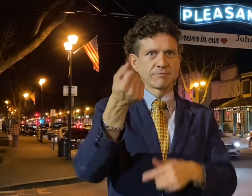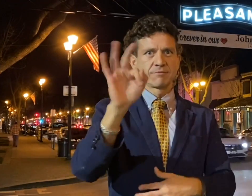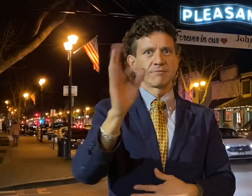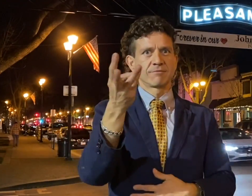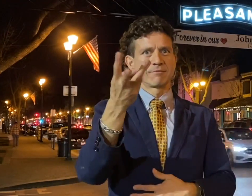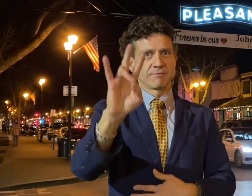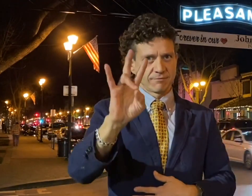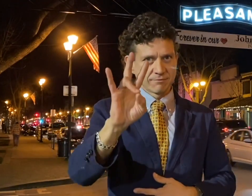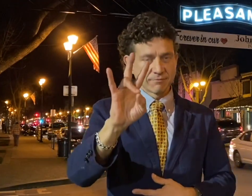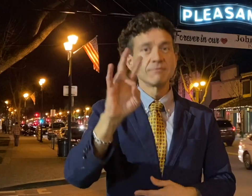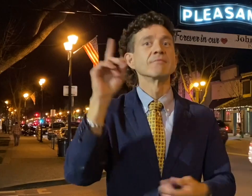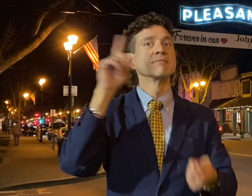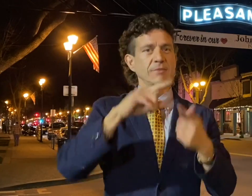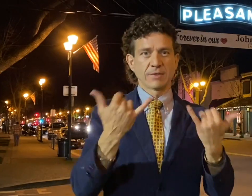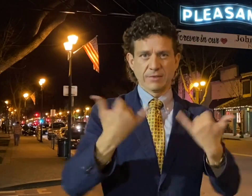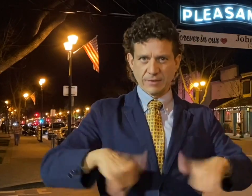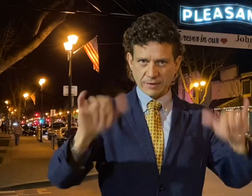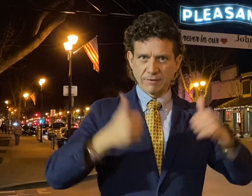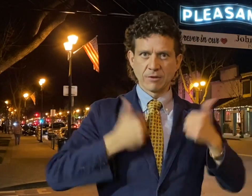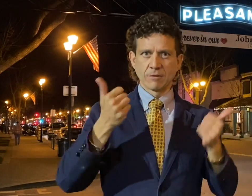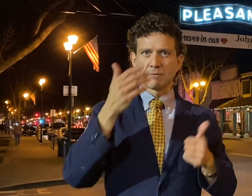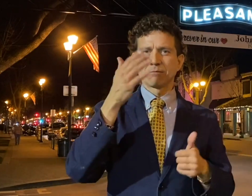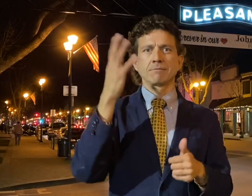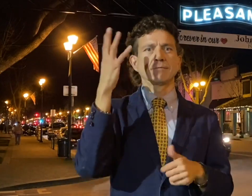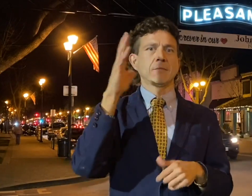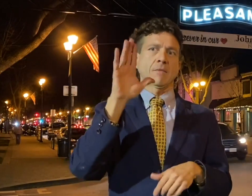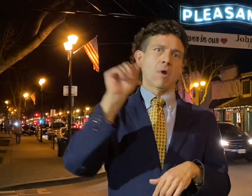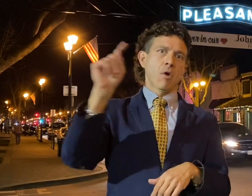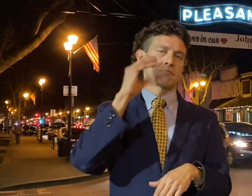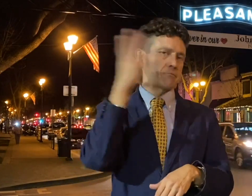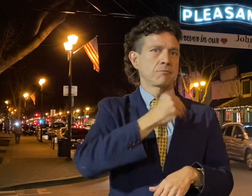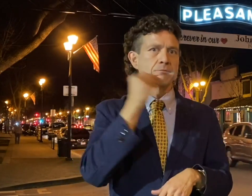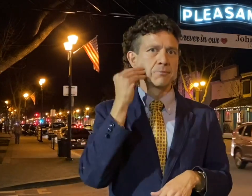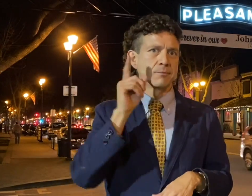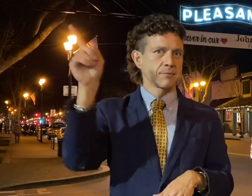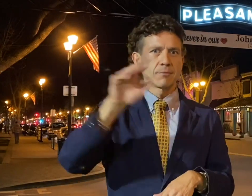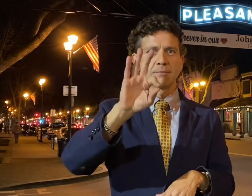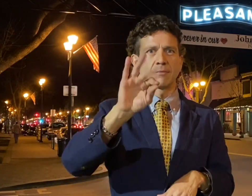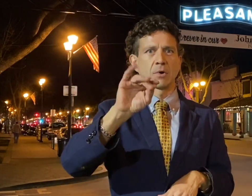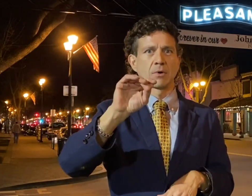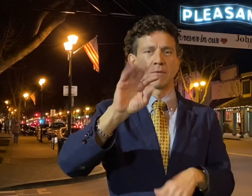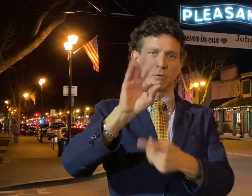have lived here since 1967 and they continue to live here to this day at their home in the foothills.